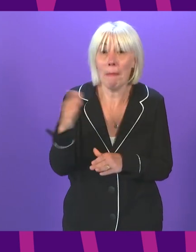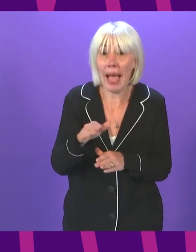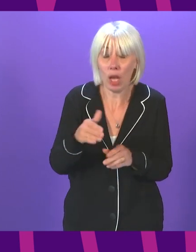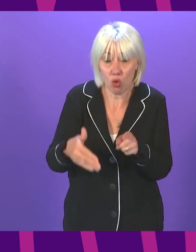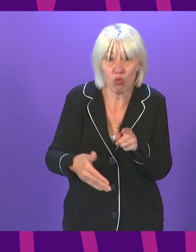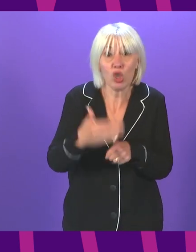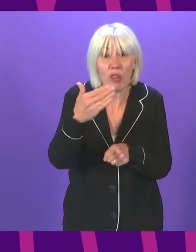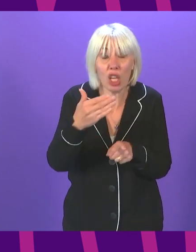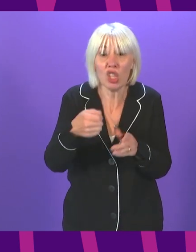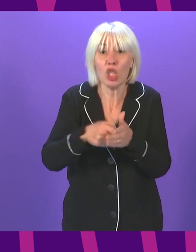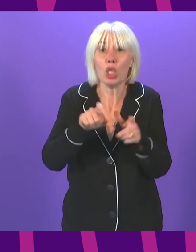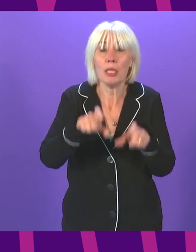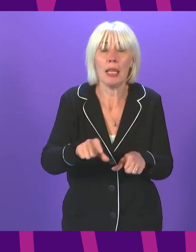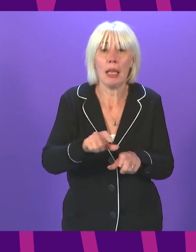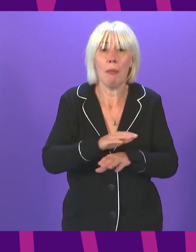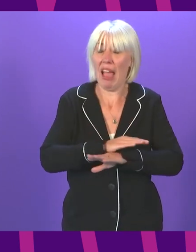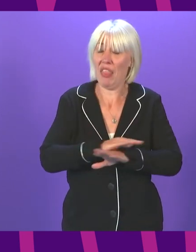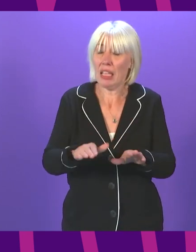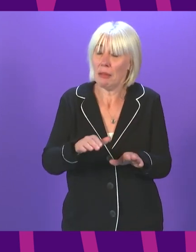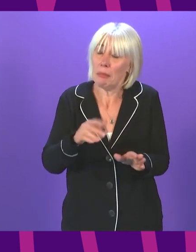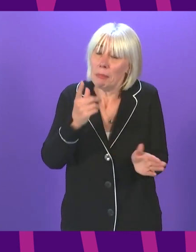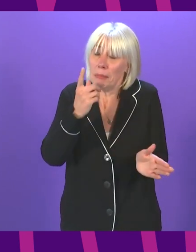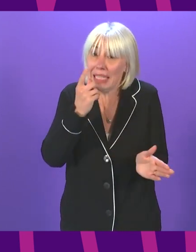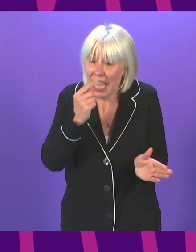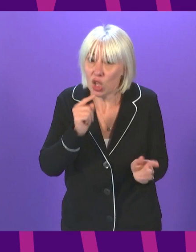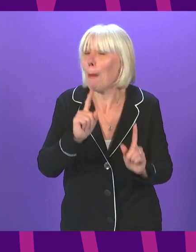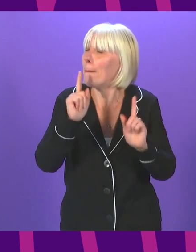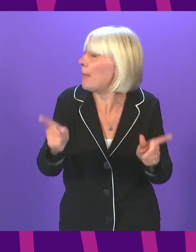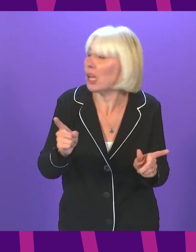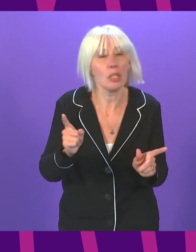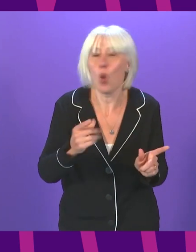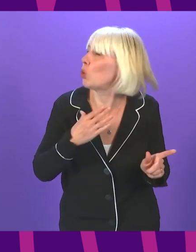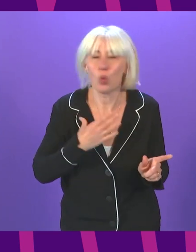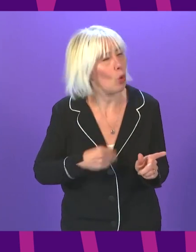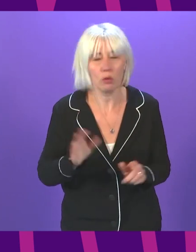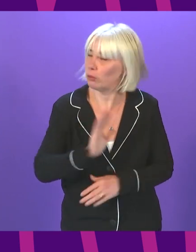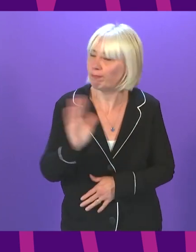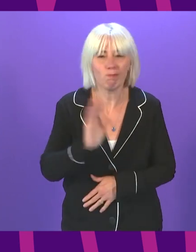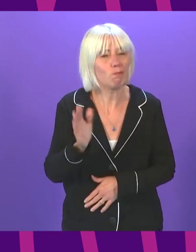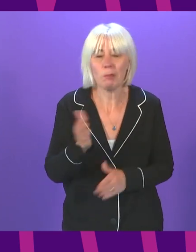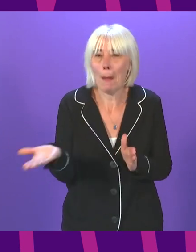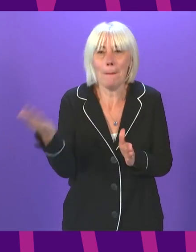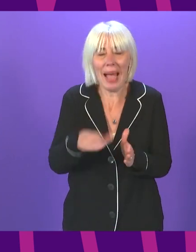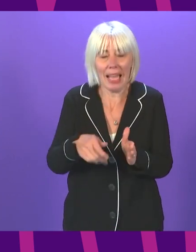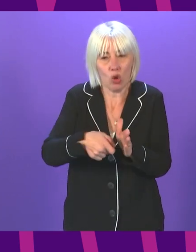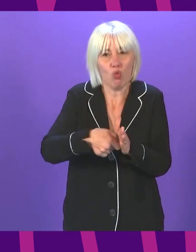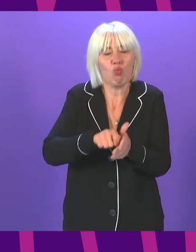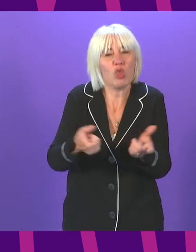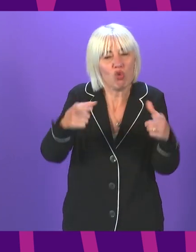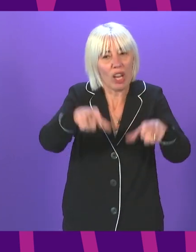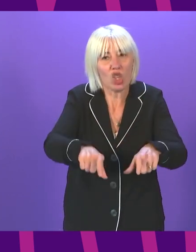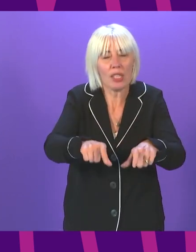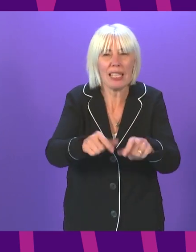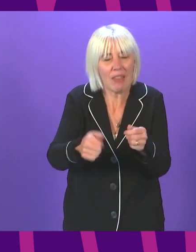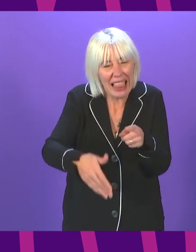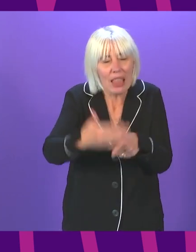my view, it would be grossly irresponsible. However, we do not want to reimpose restrictions, even in a limited way. We know only